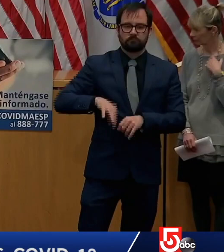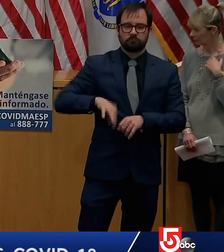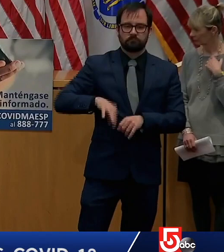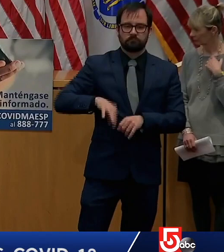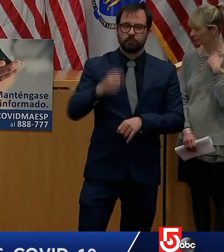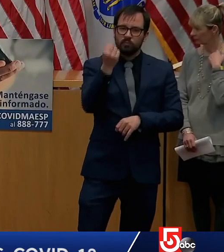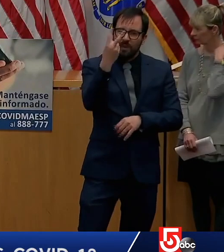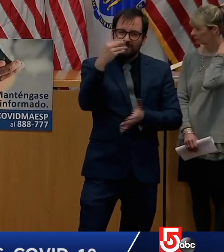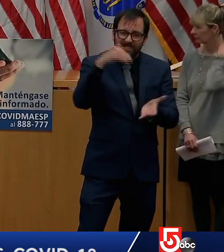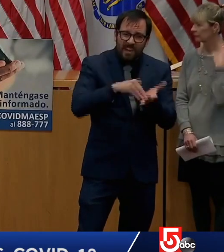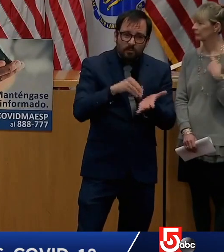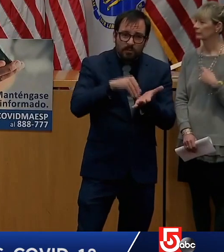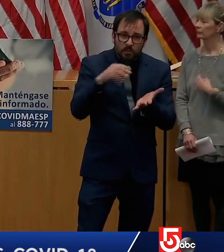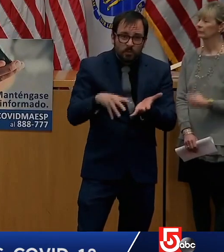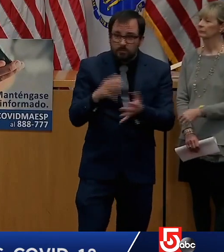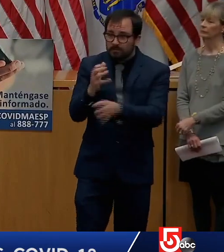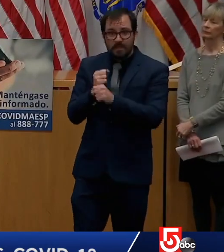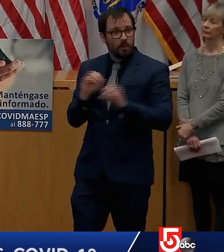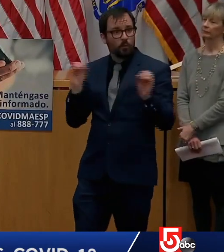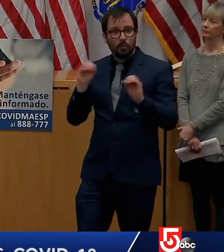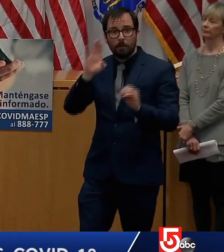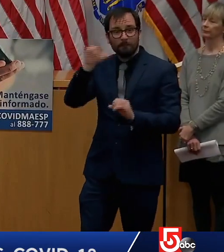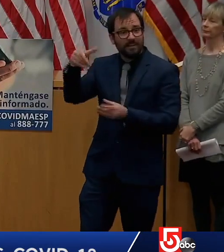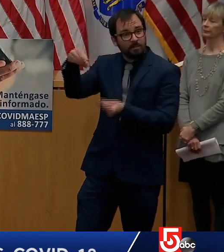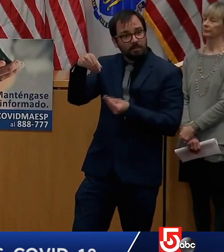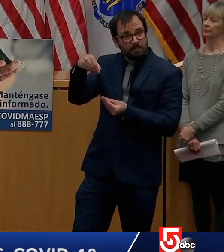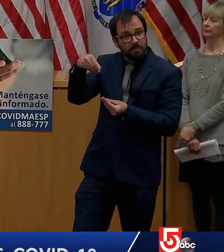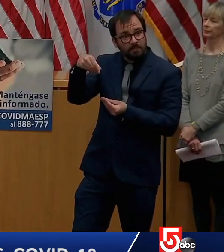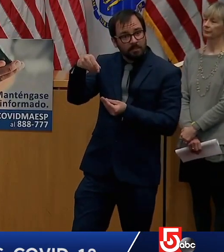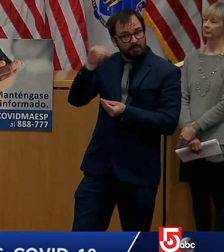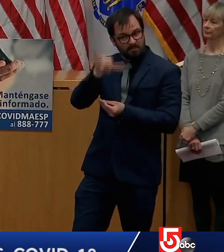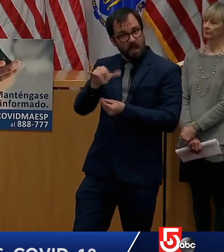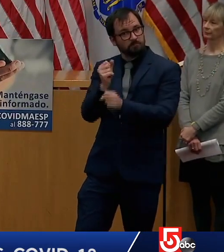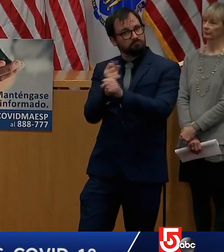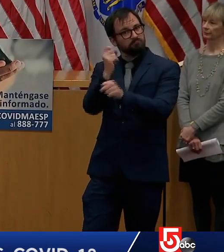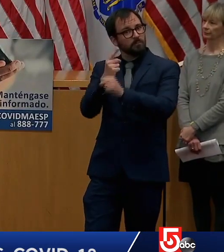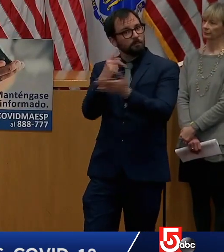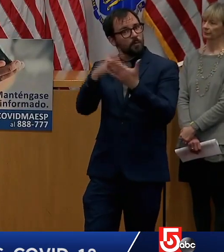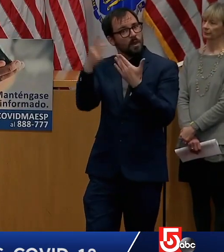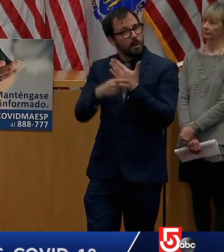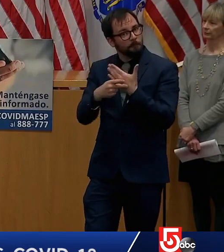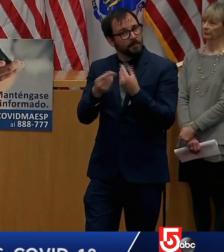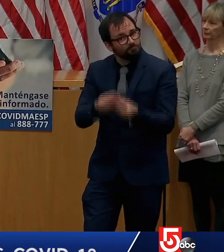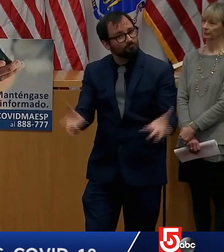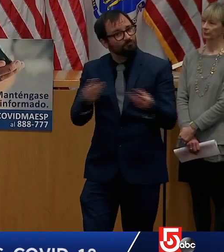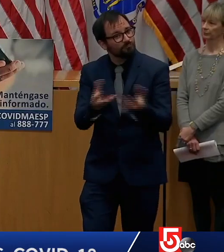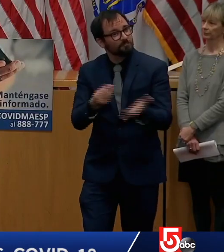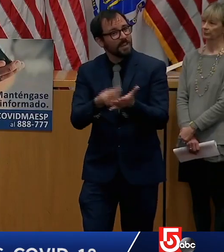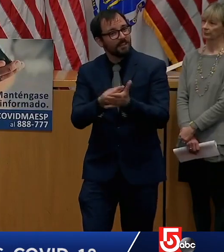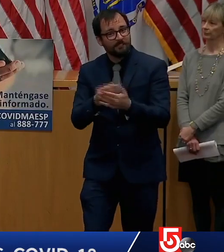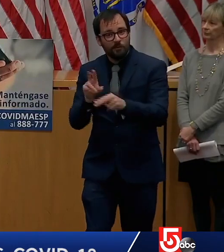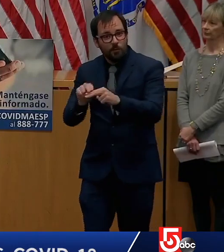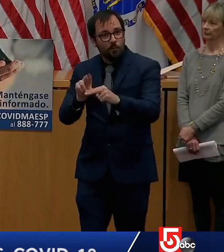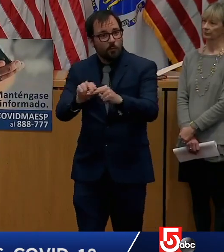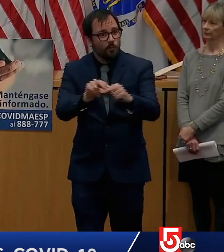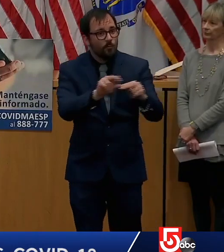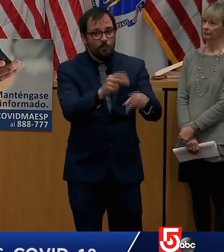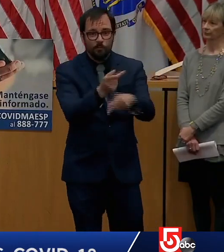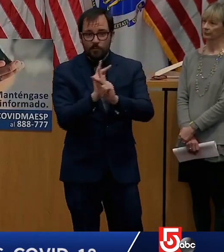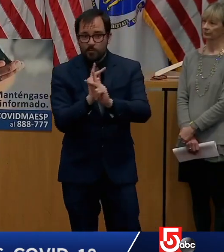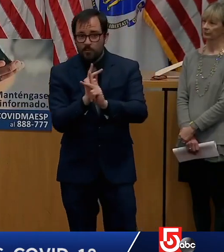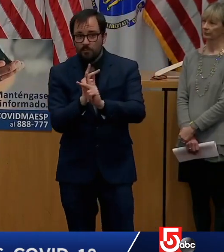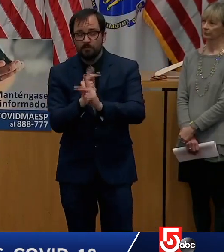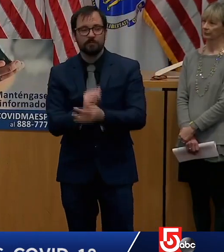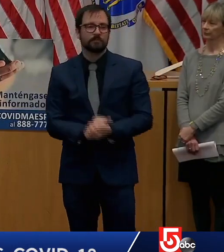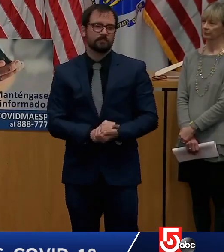funded through the repayment of loans. The Office of Student Financial Assistance is also suspending penalties for student borrows